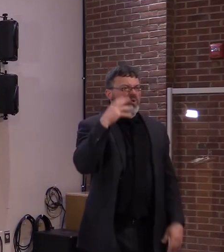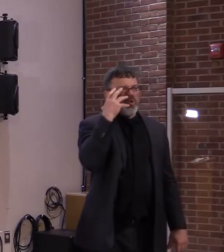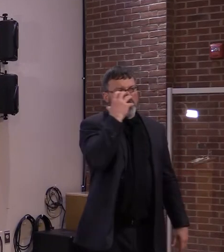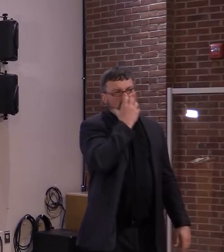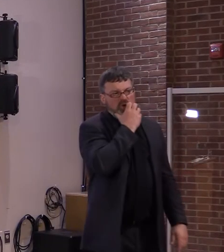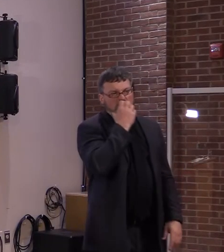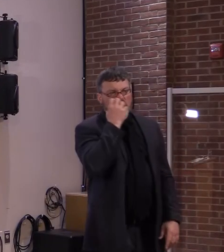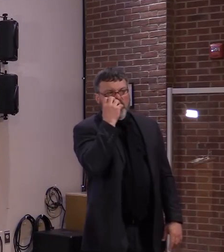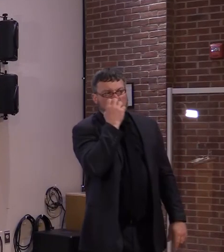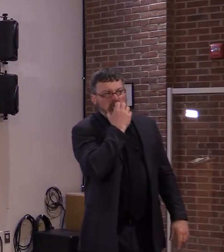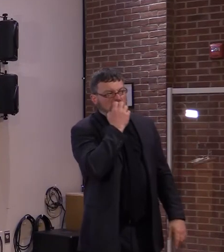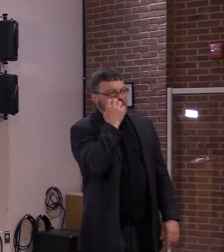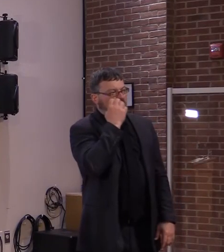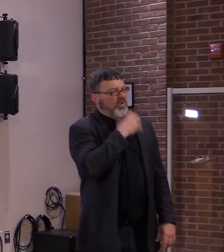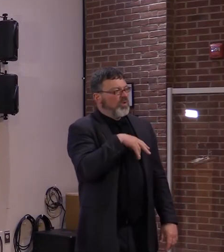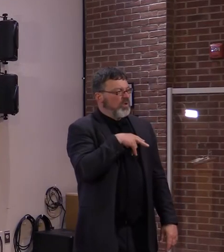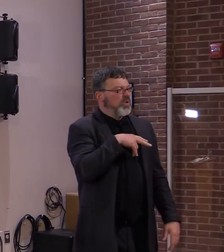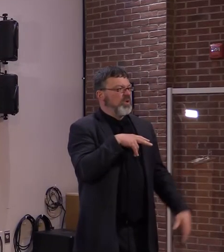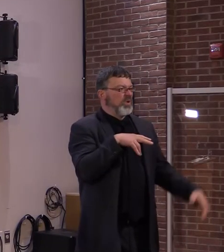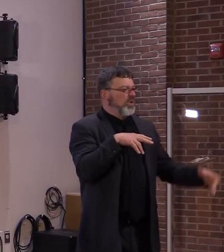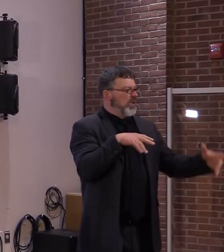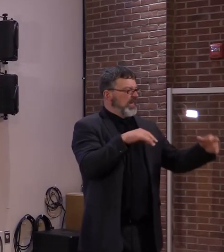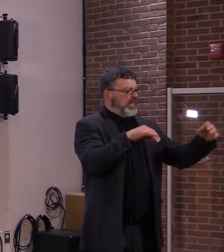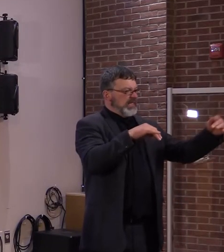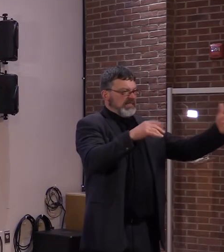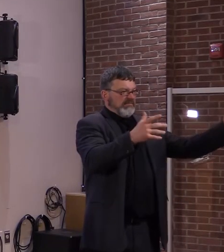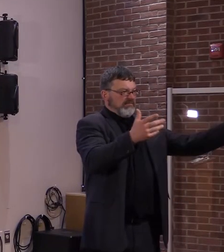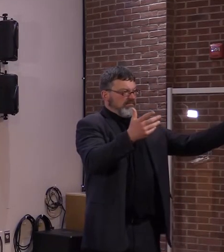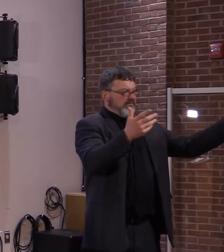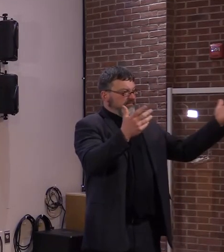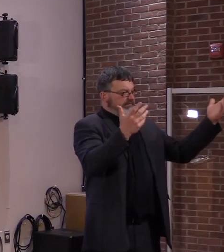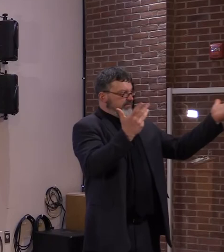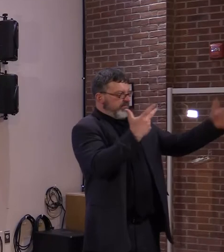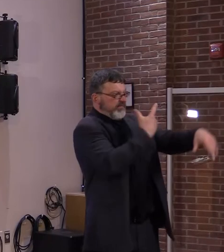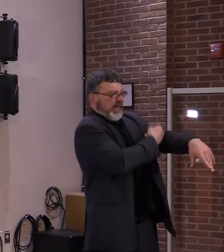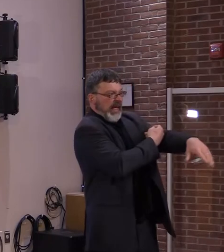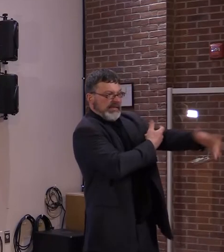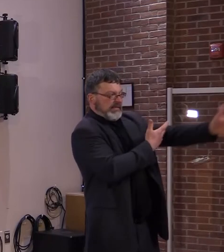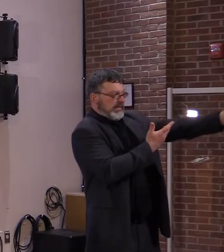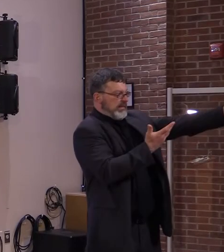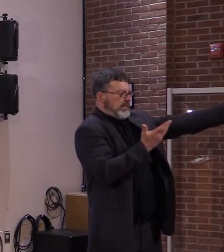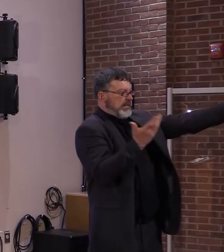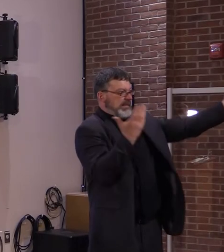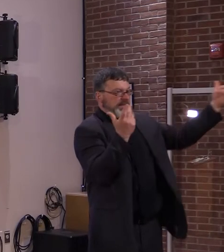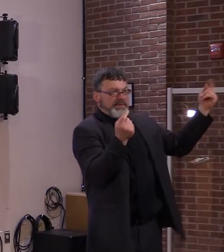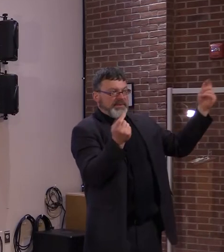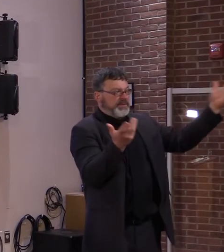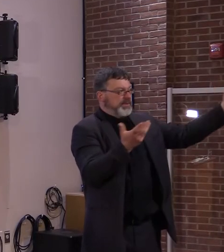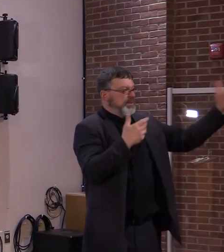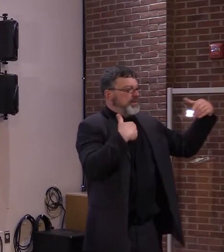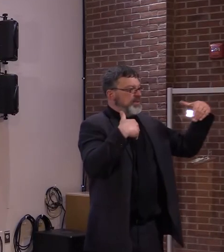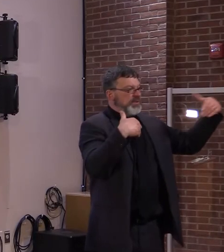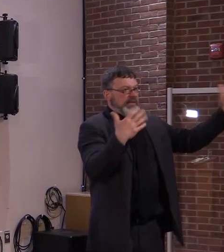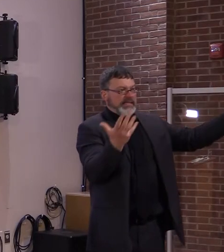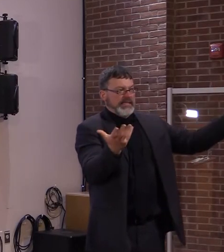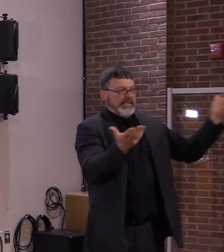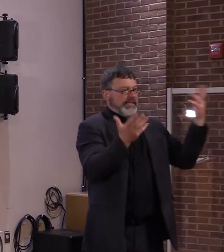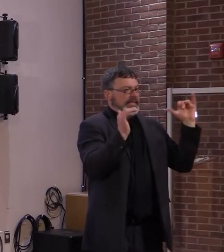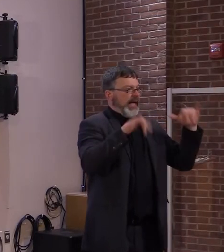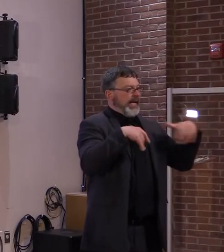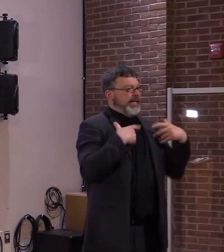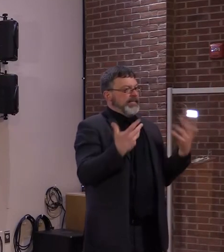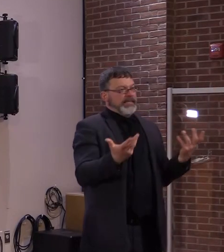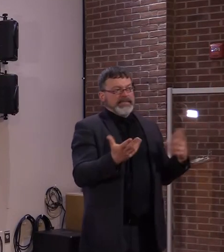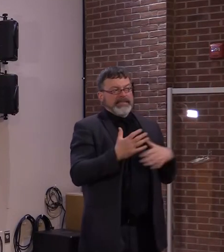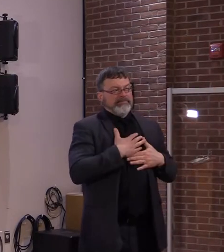occurring there now that are of concern, but I think it's a little too soon to state. But again, getting all